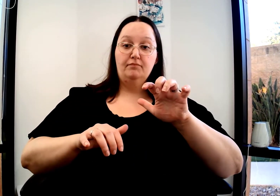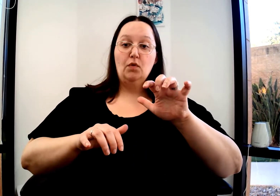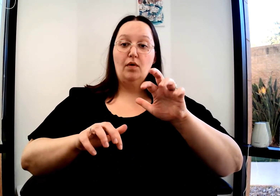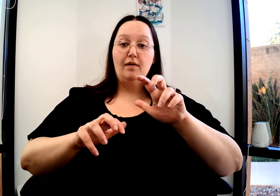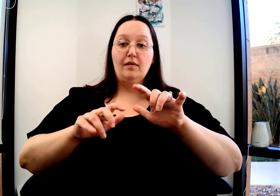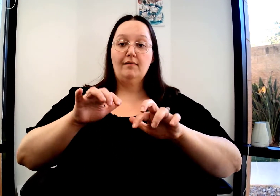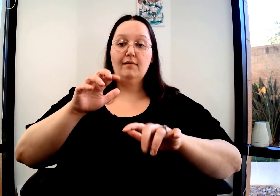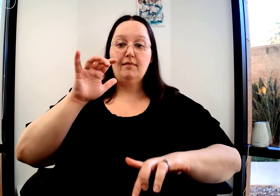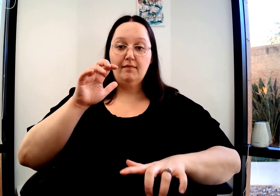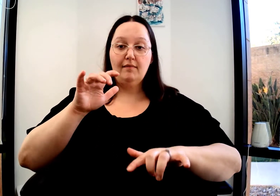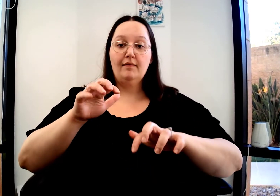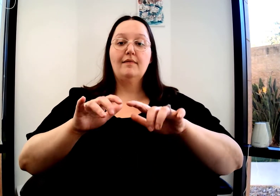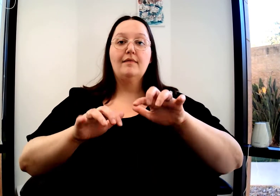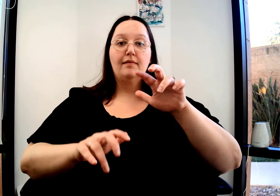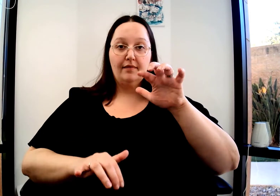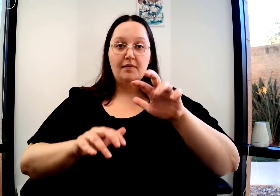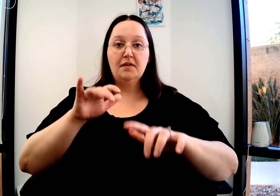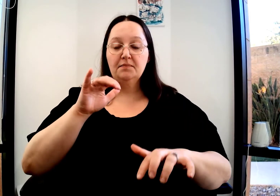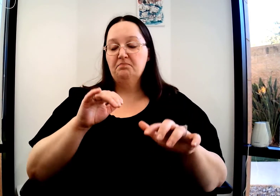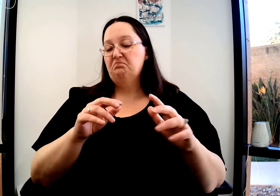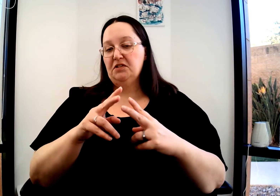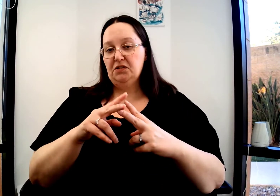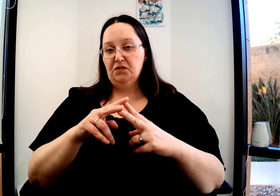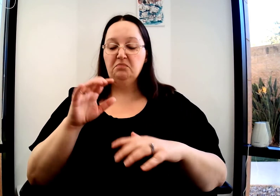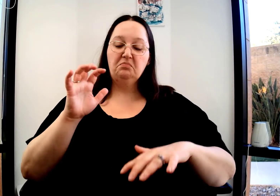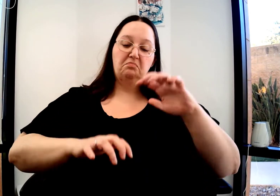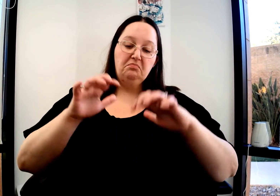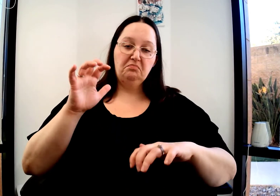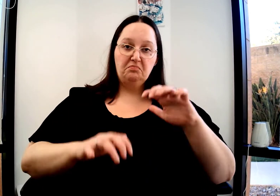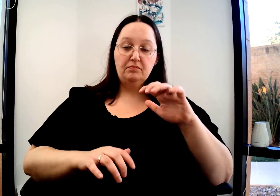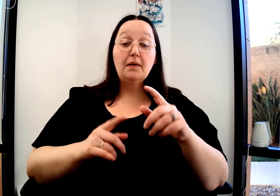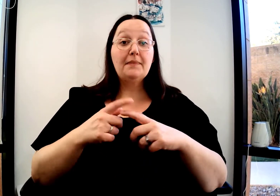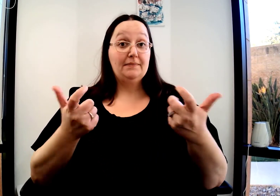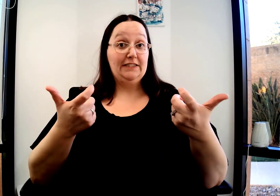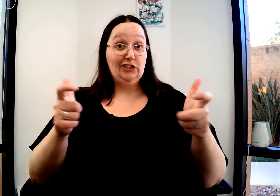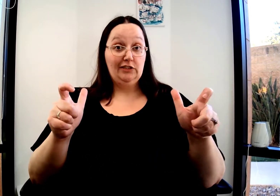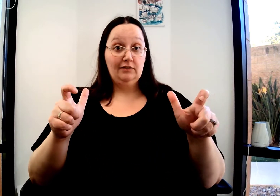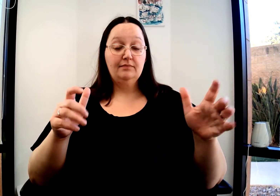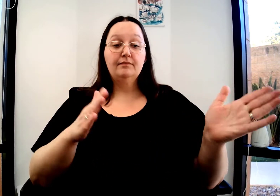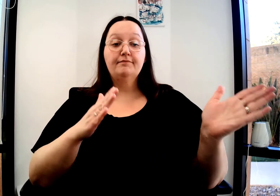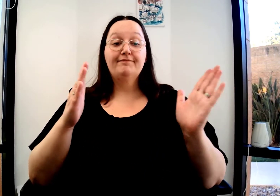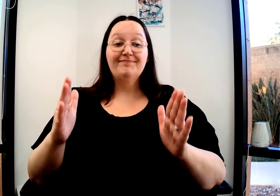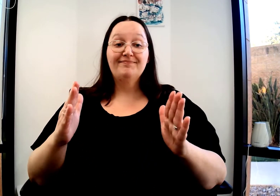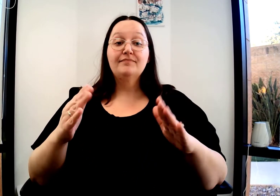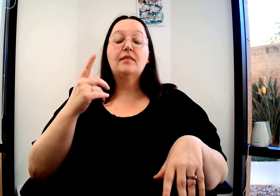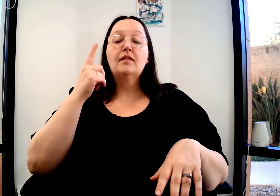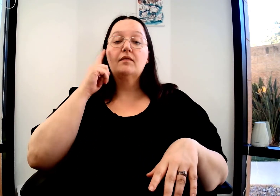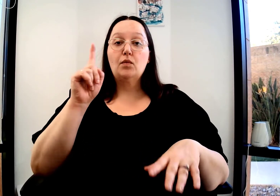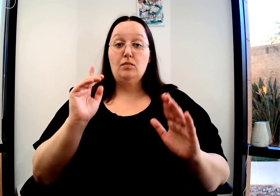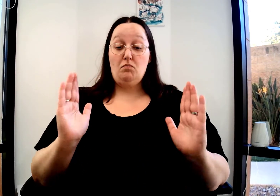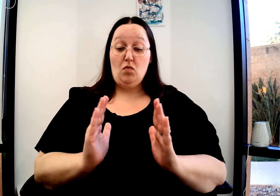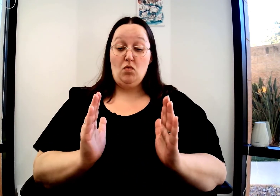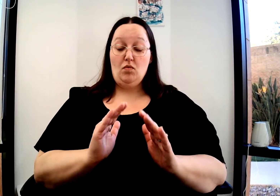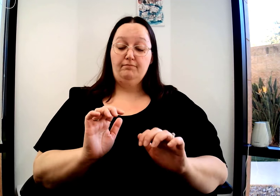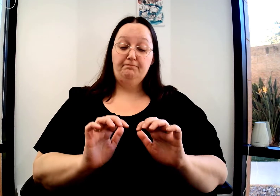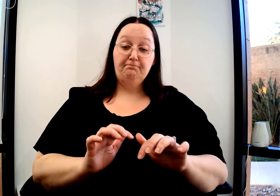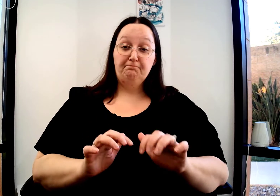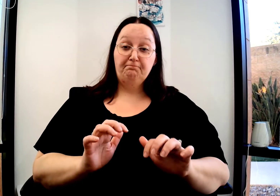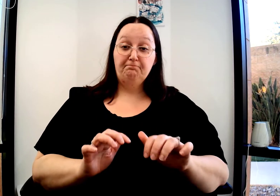You can wiggle your fingers while you go up and down, or you can keep your fingers stationary while you move your arms. It is going to be a big movement.